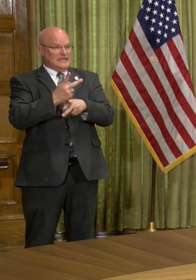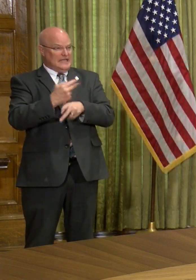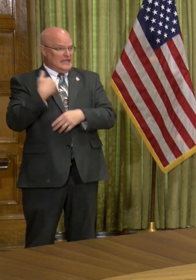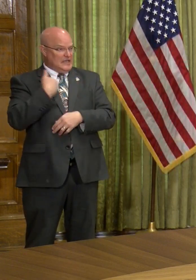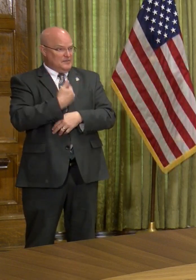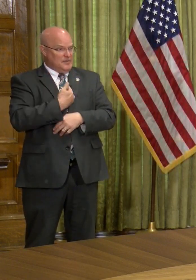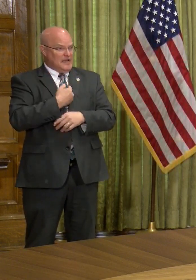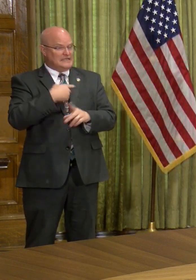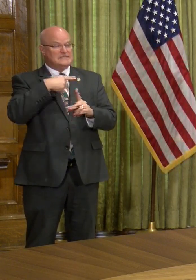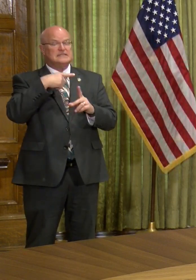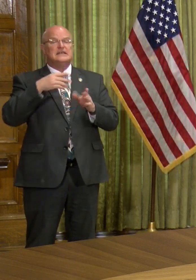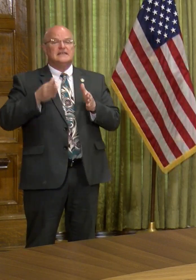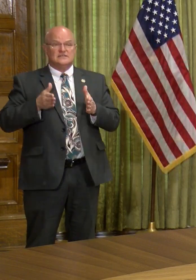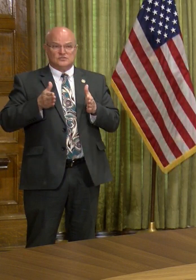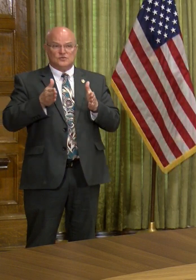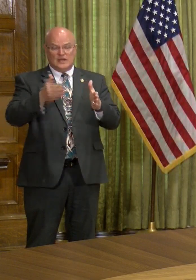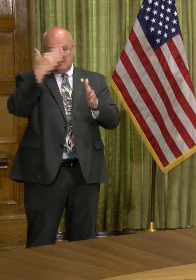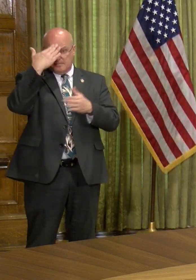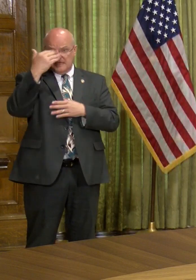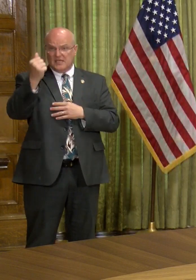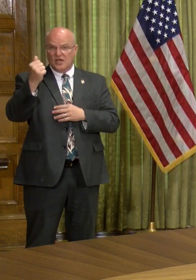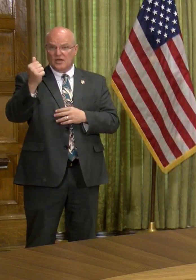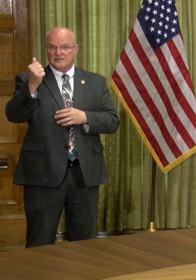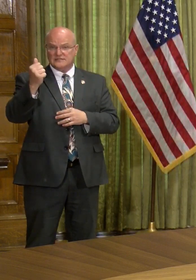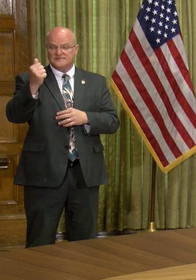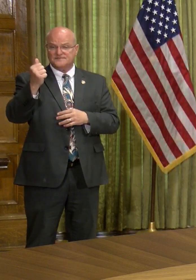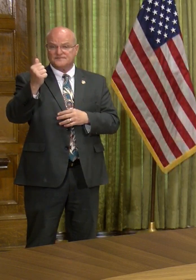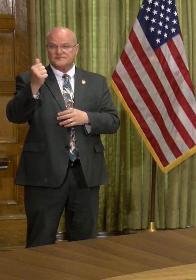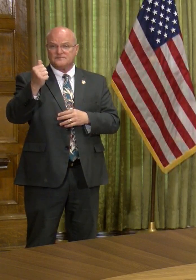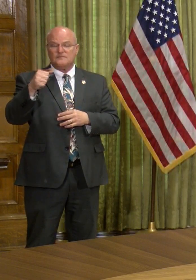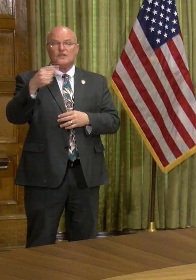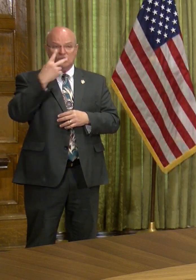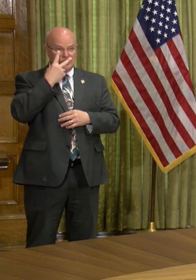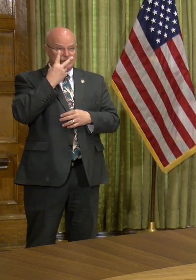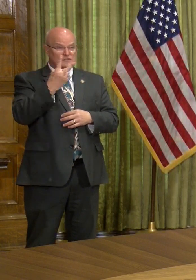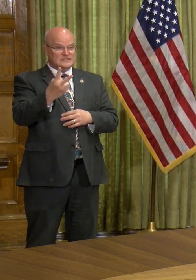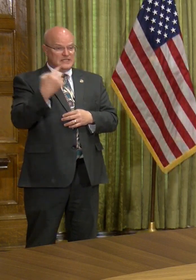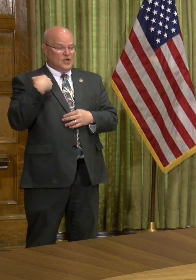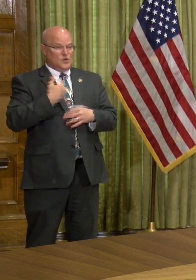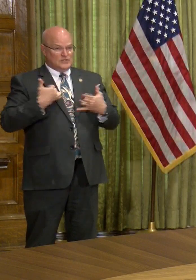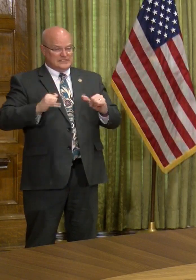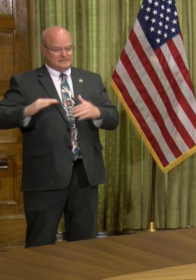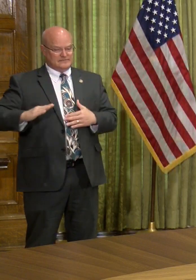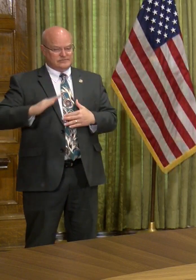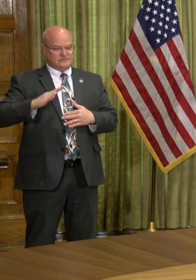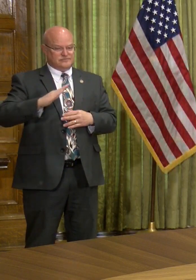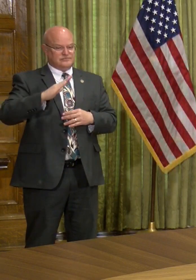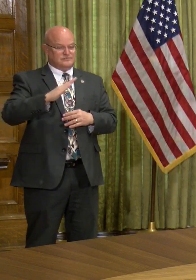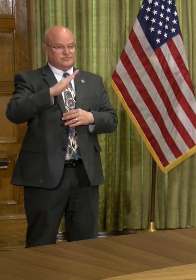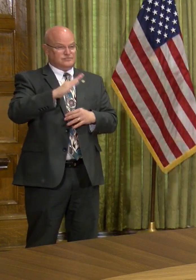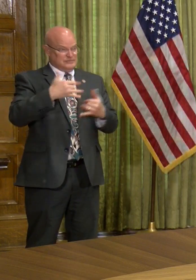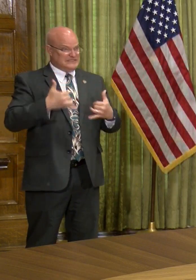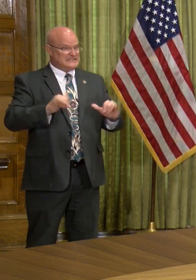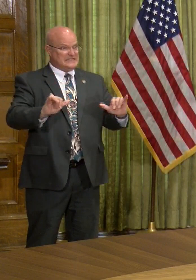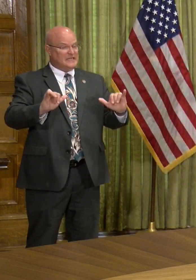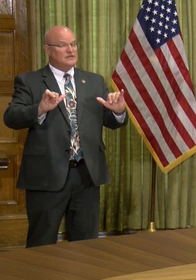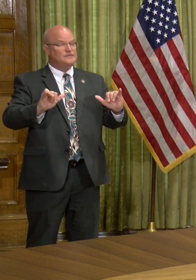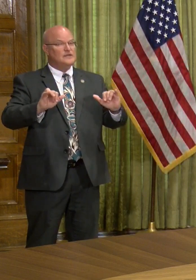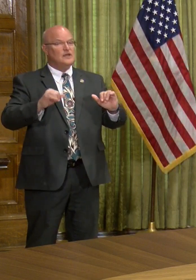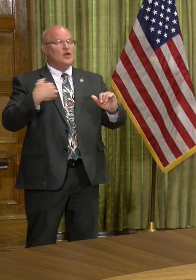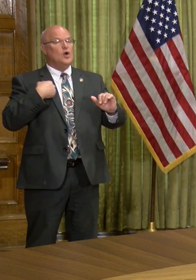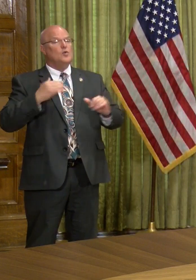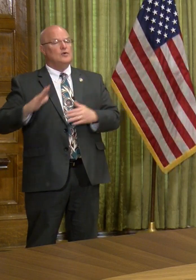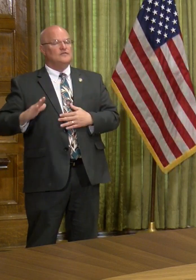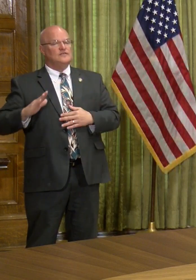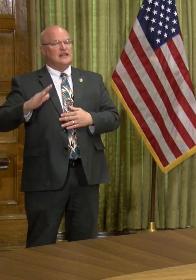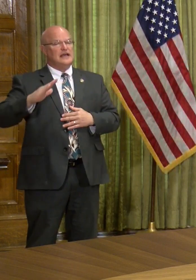us going in this same direction because you can see that we're still going up in the trend line. We have